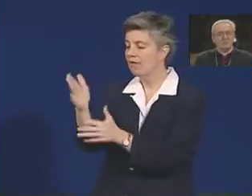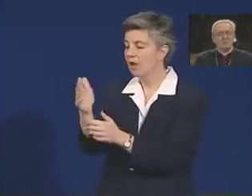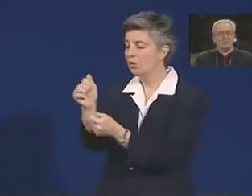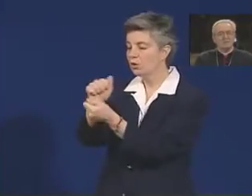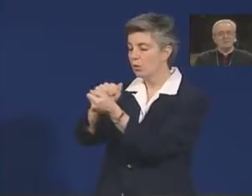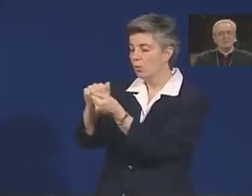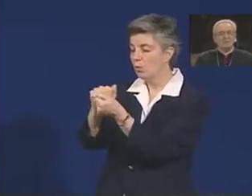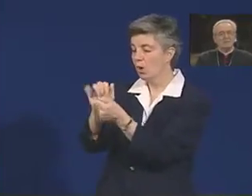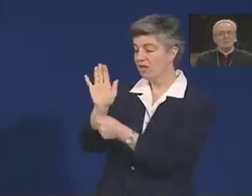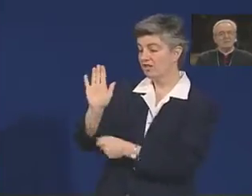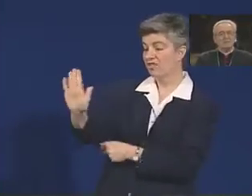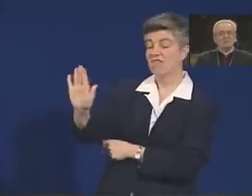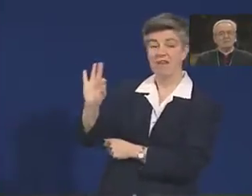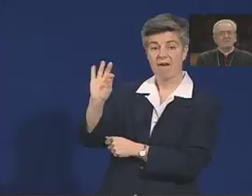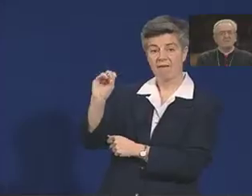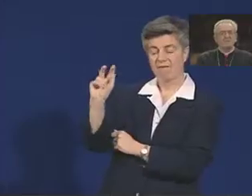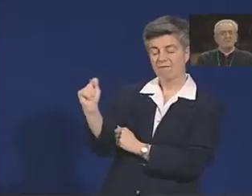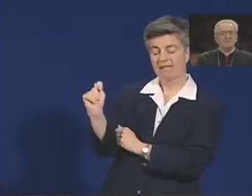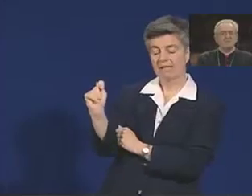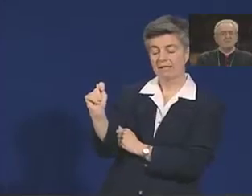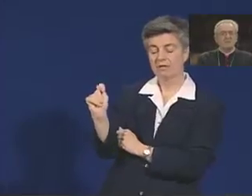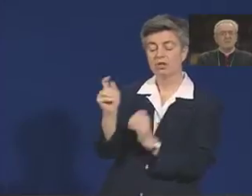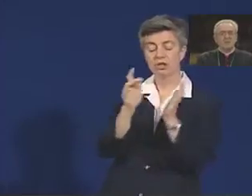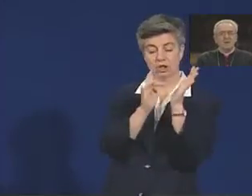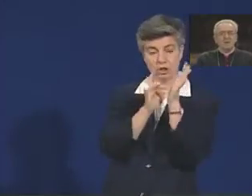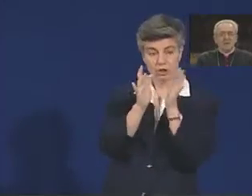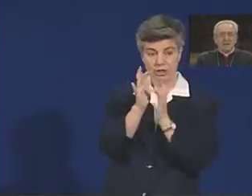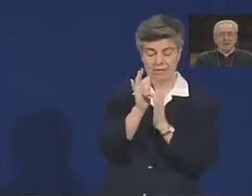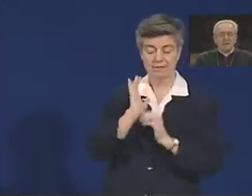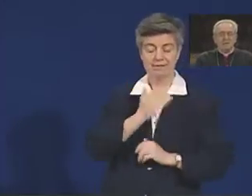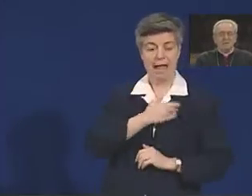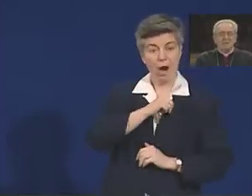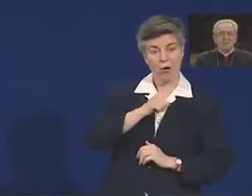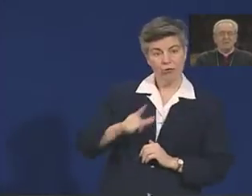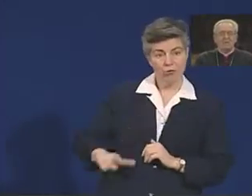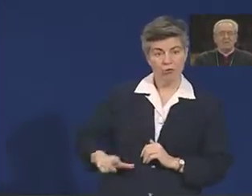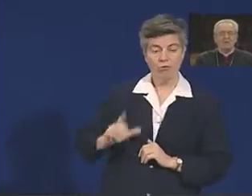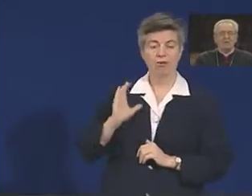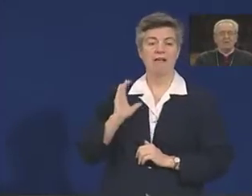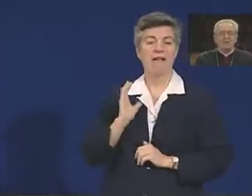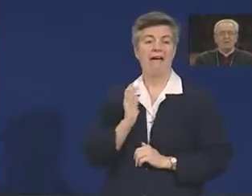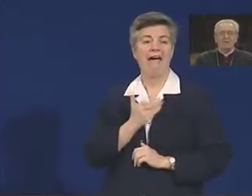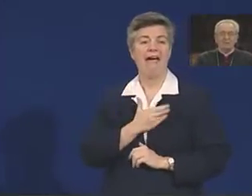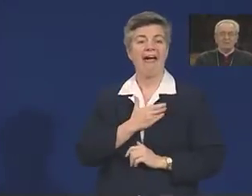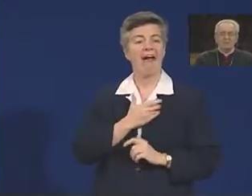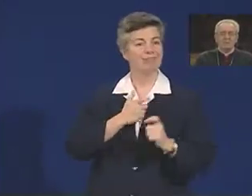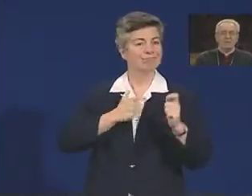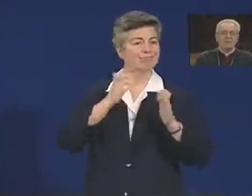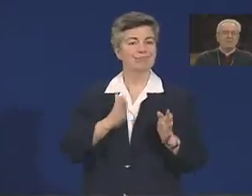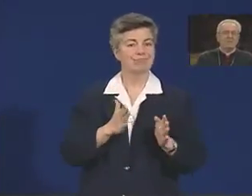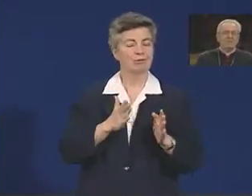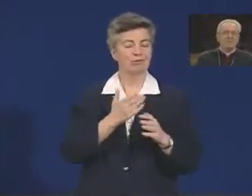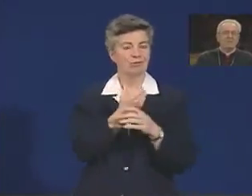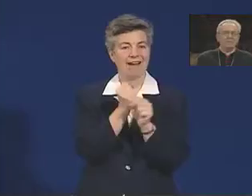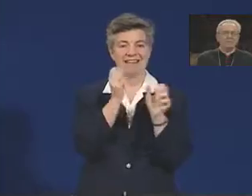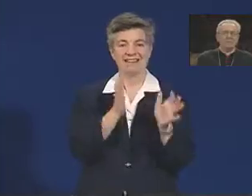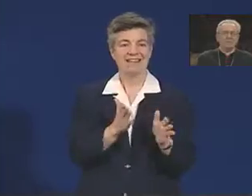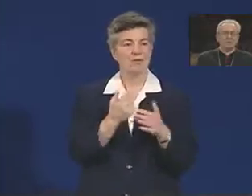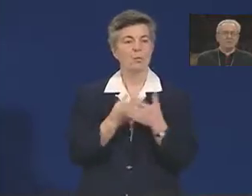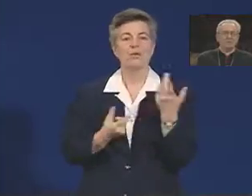and Master, gives the disciples and us a model of how we must serve one another. We too